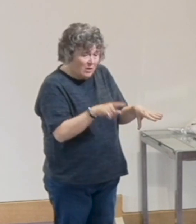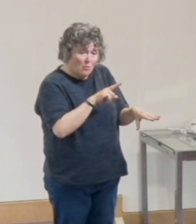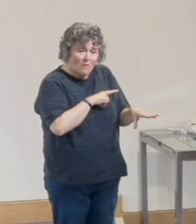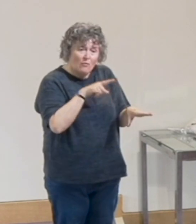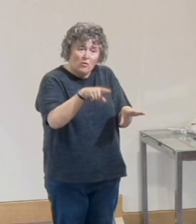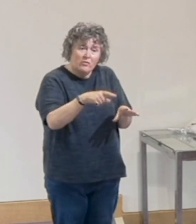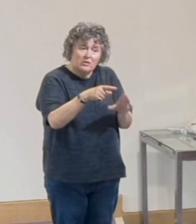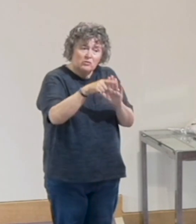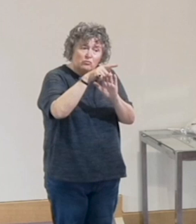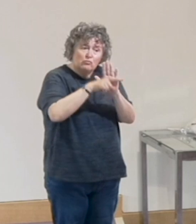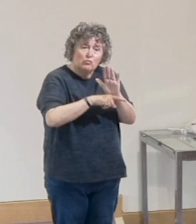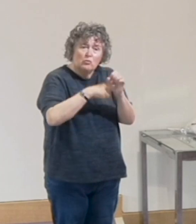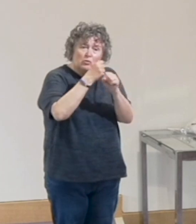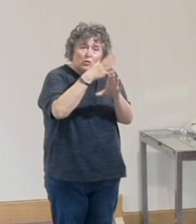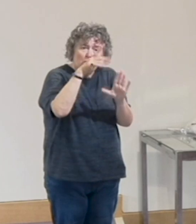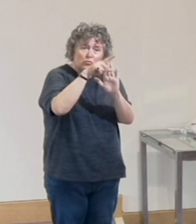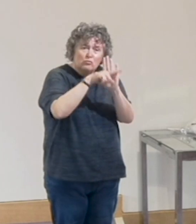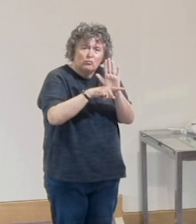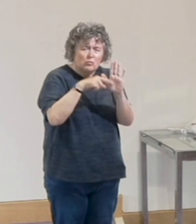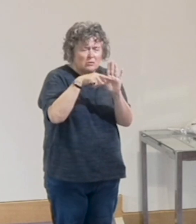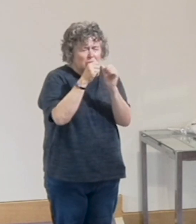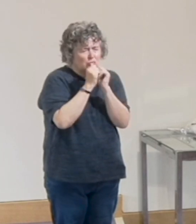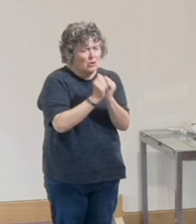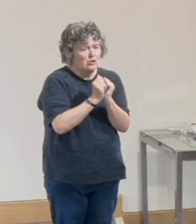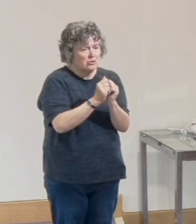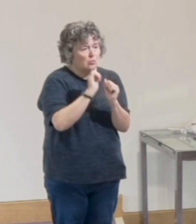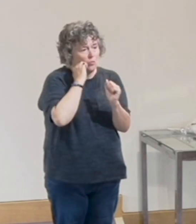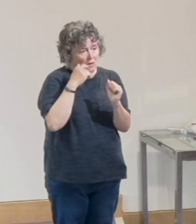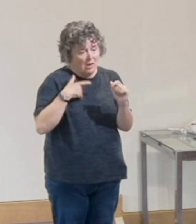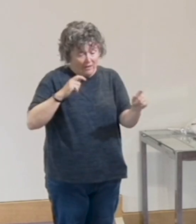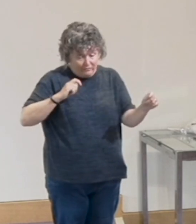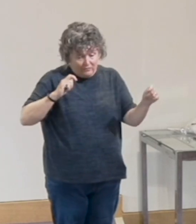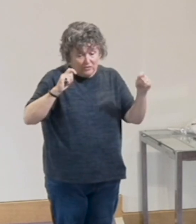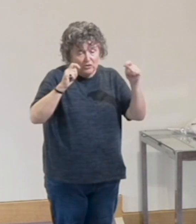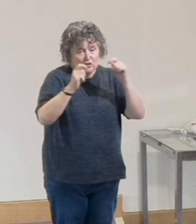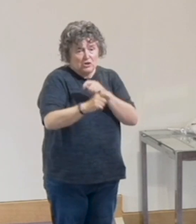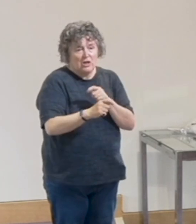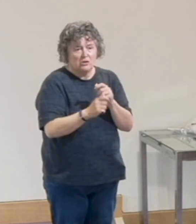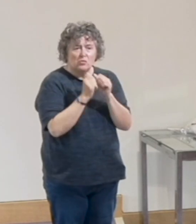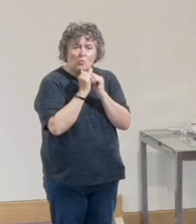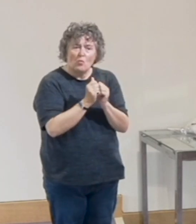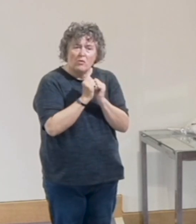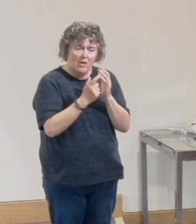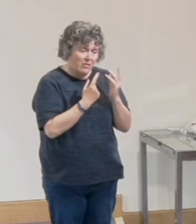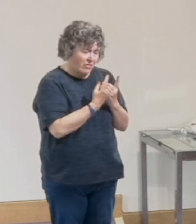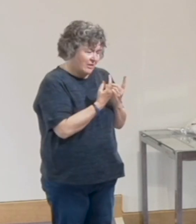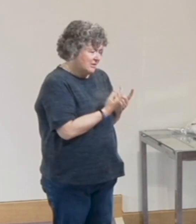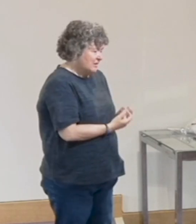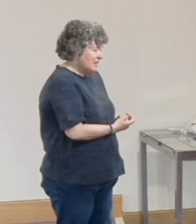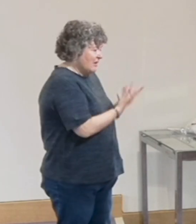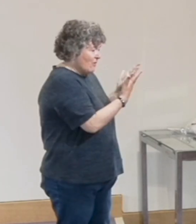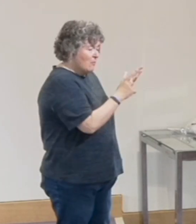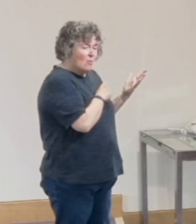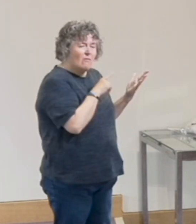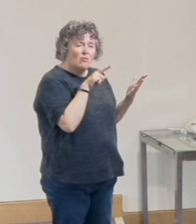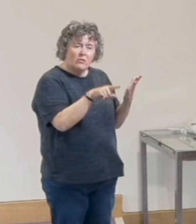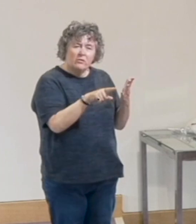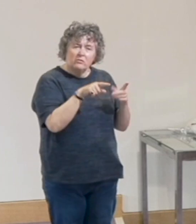rule, I believe, is really precious and life-changing and worth giving up everything for.